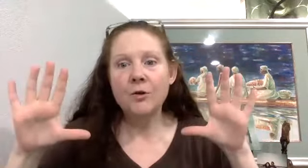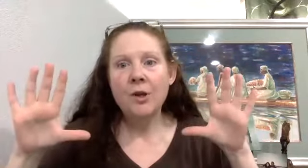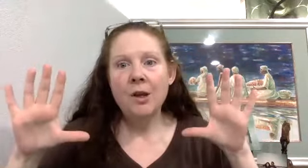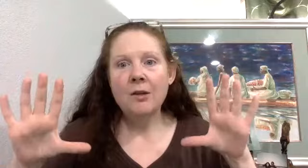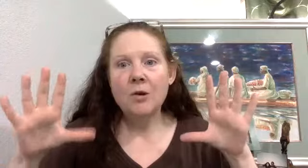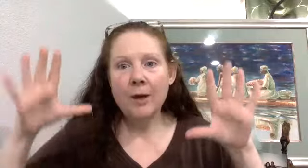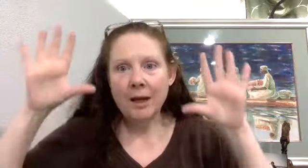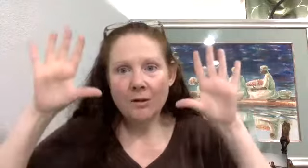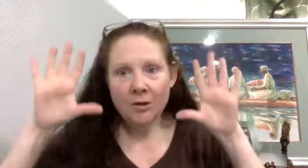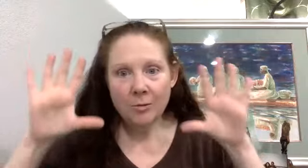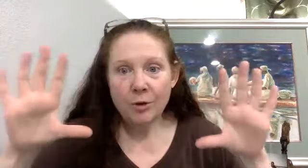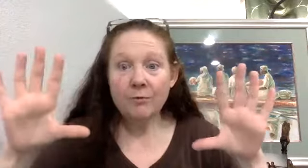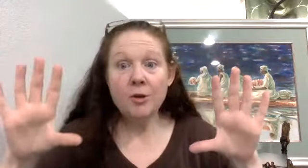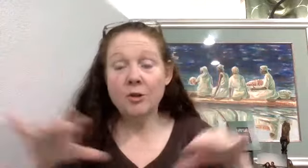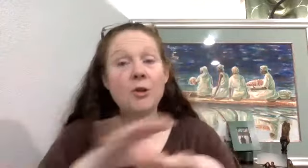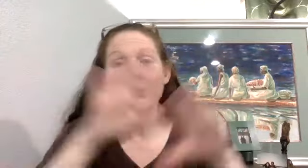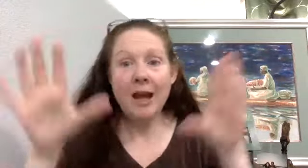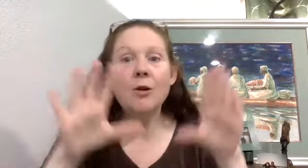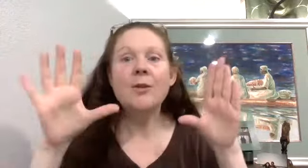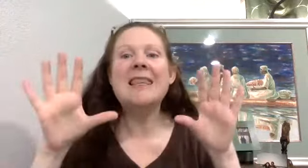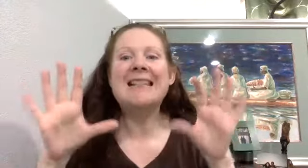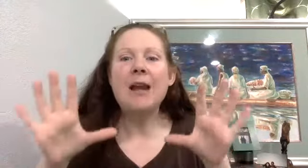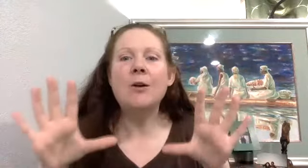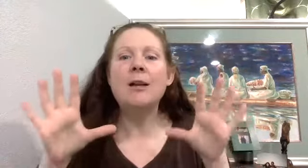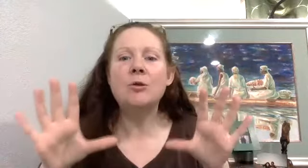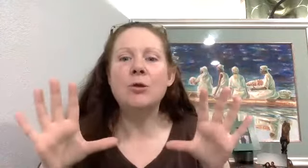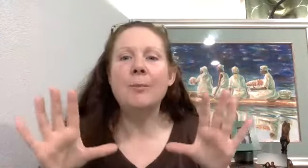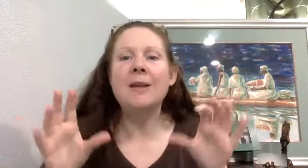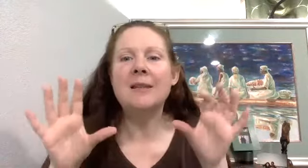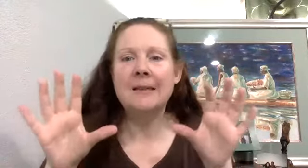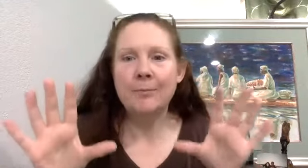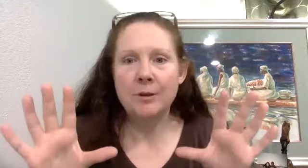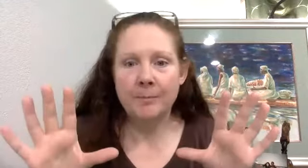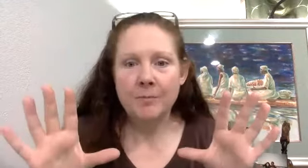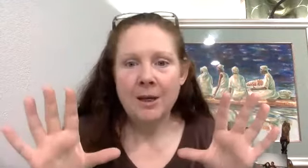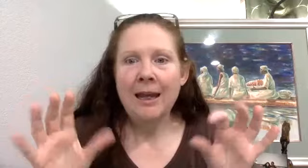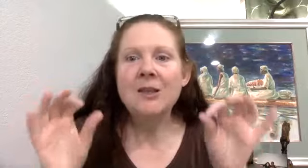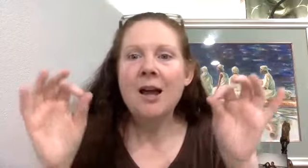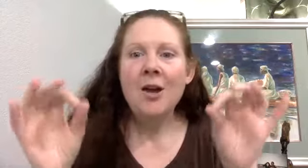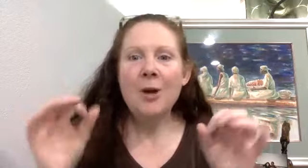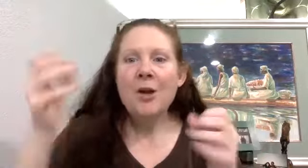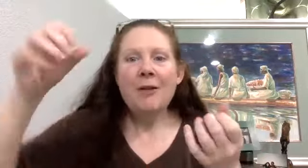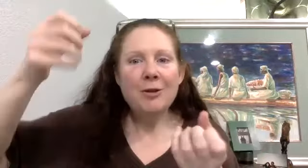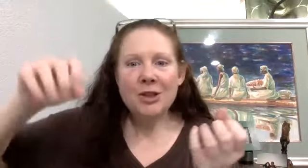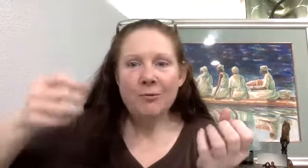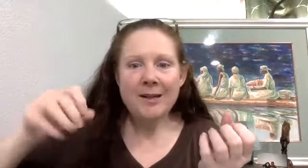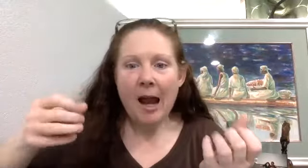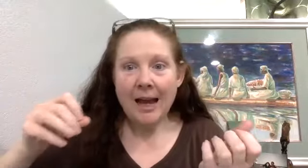is going into the immune function. So the cytokine storm is the symptom. It's not, we, just if we dialed that